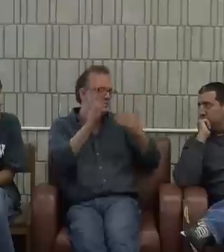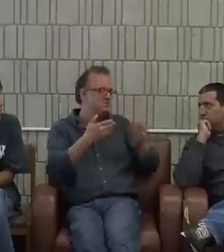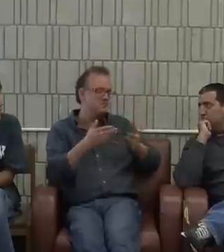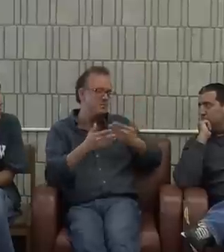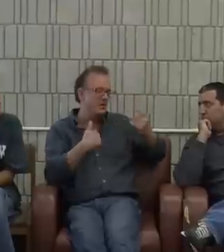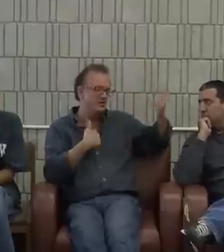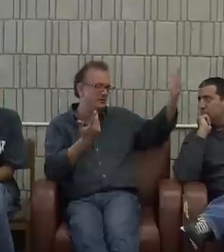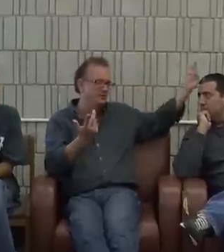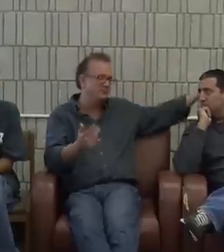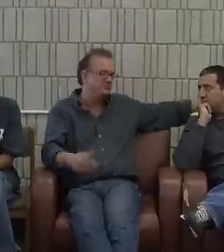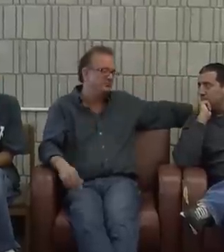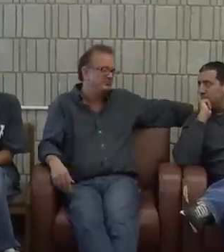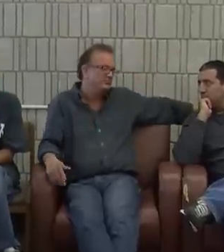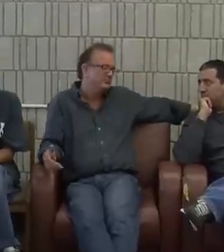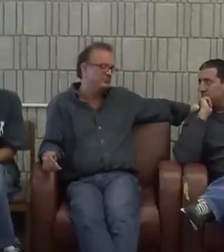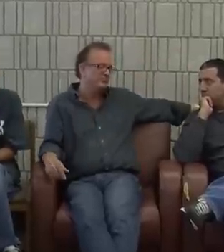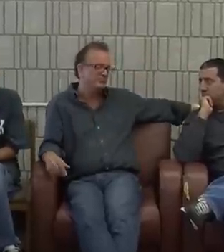I'm open-minded to whatever relationship.